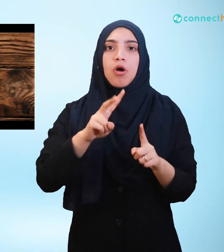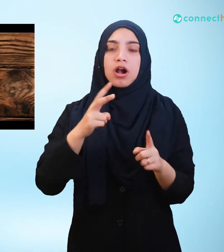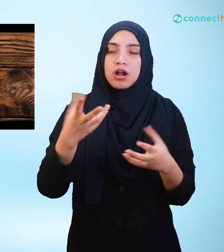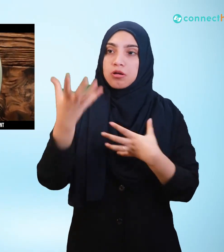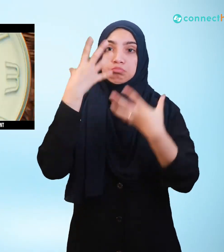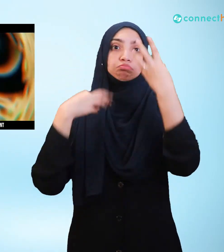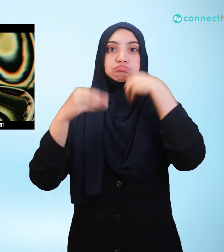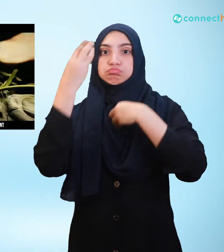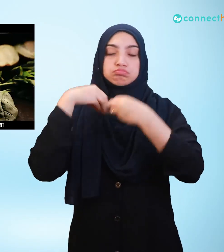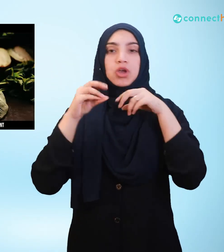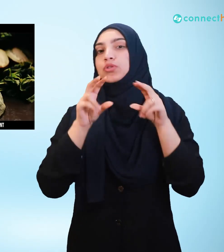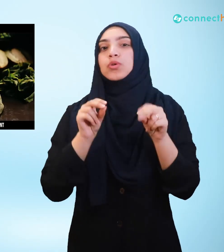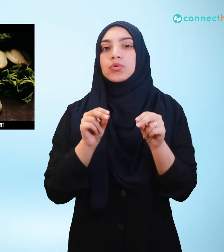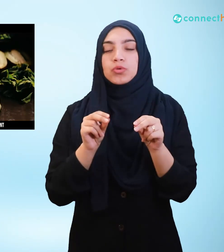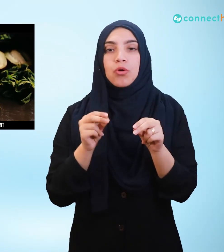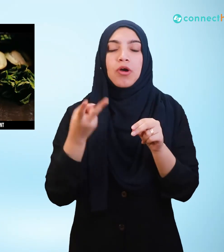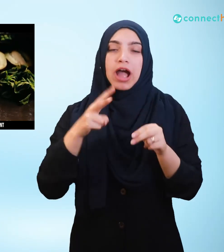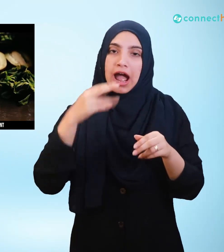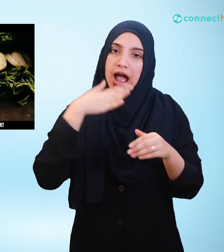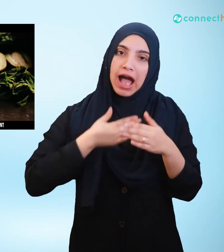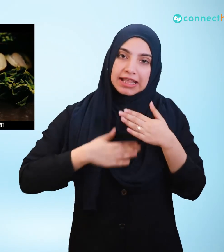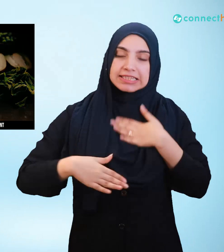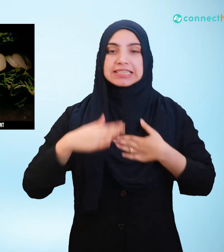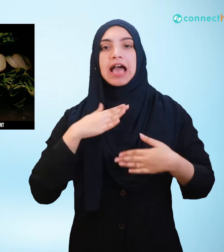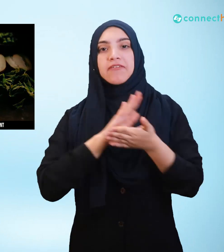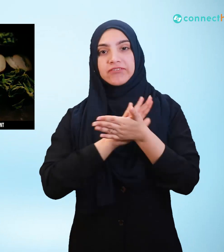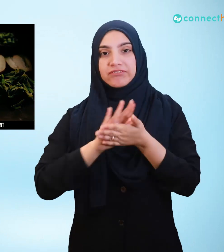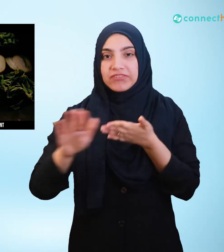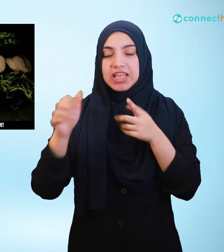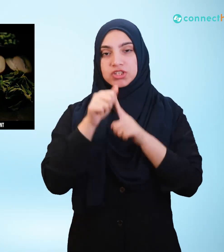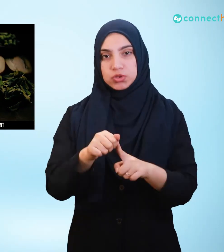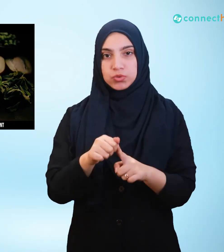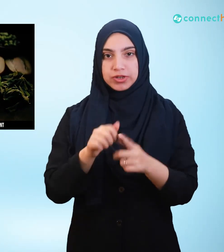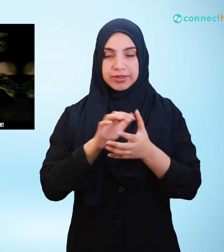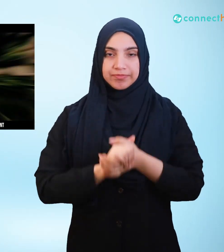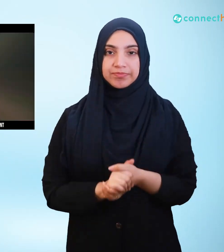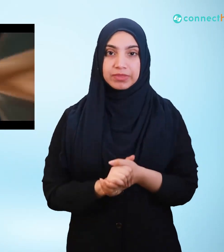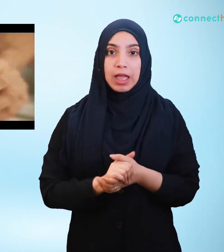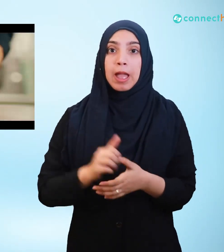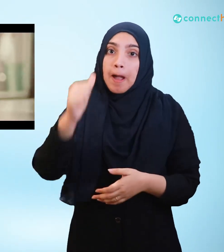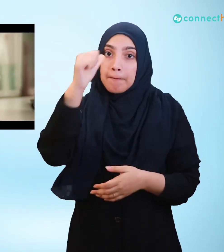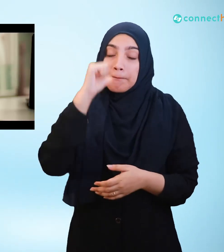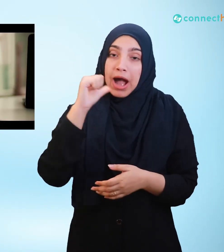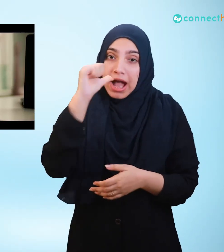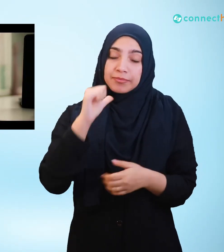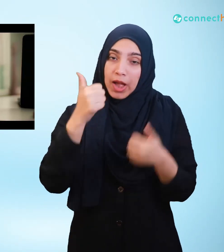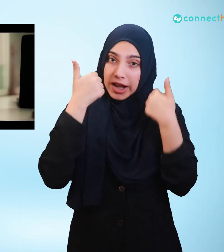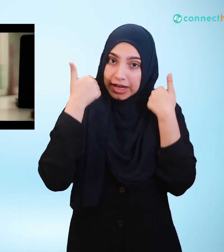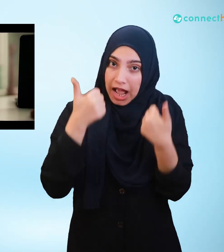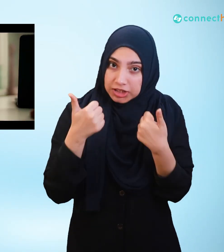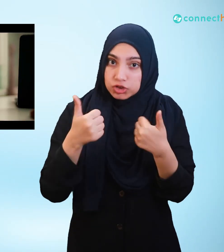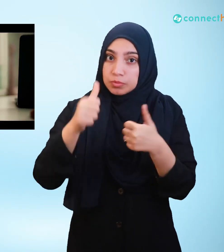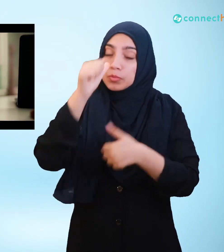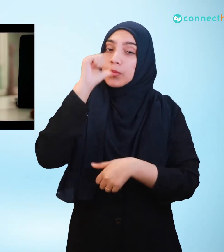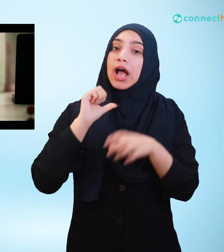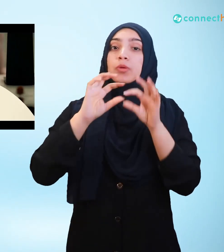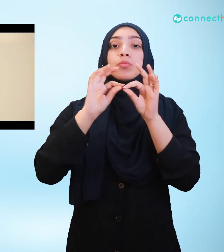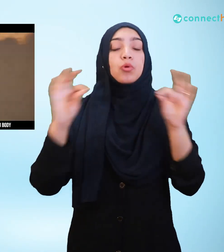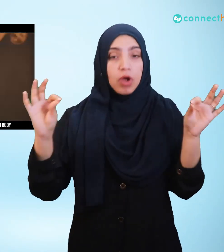it's very important that we make the food we eat really count. Stay hydrated by drinking plenty of water and